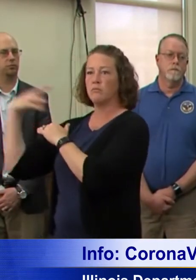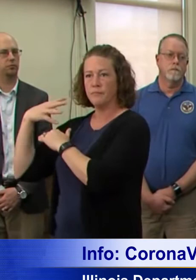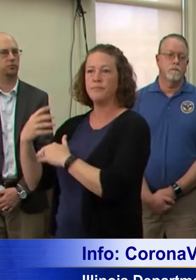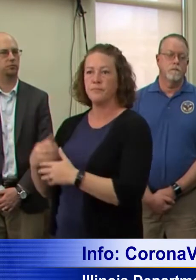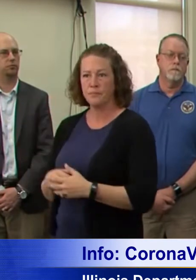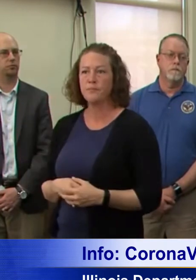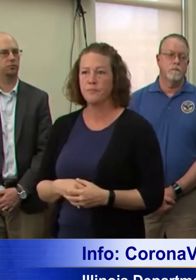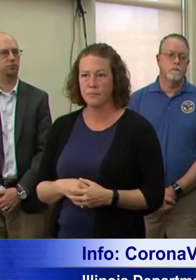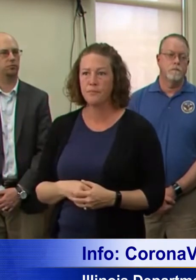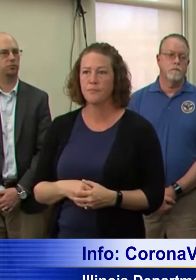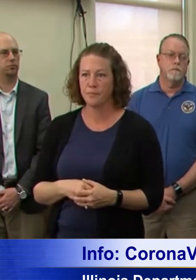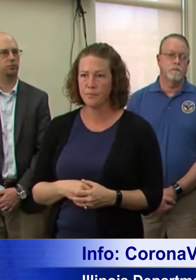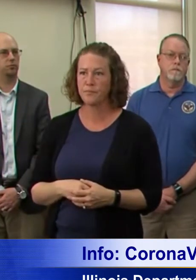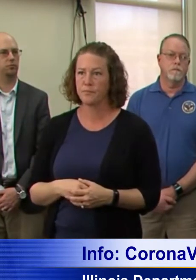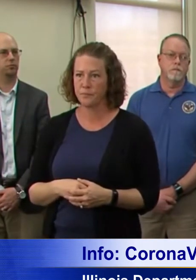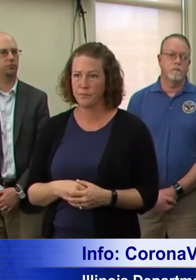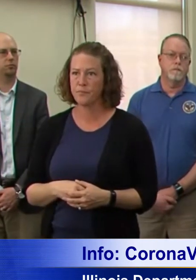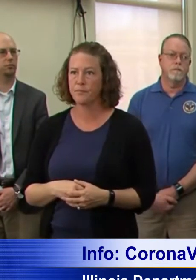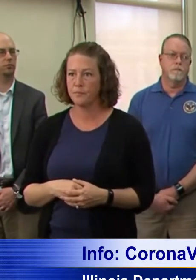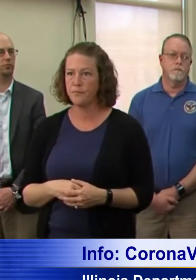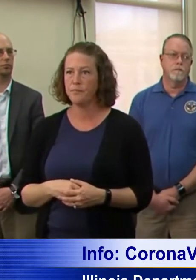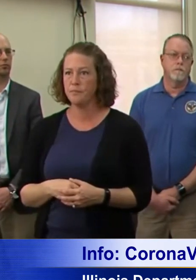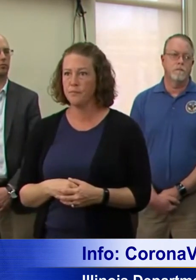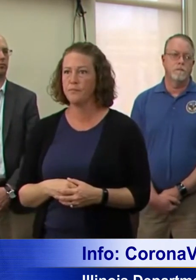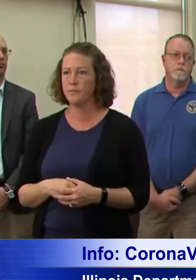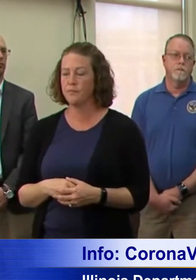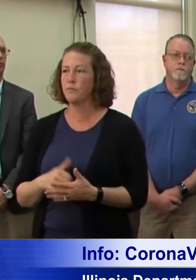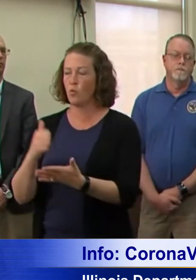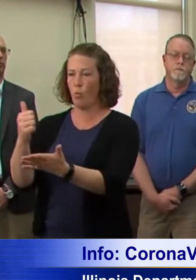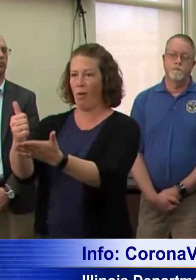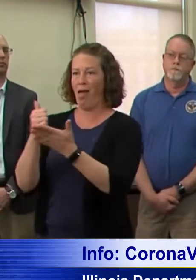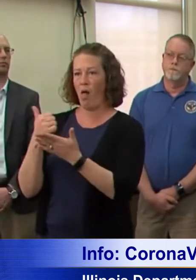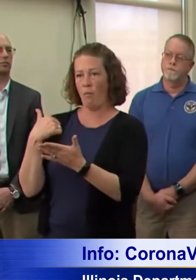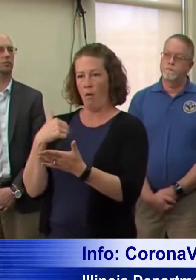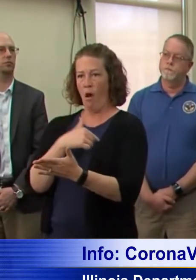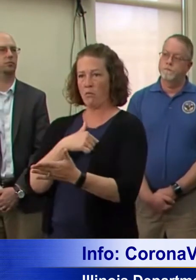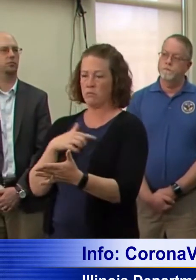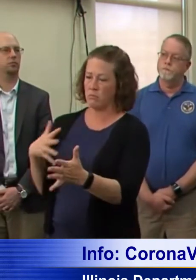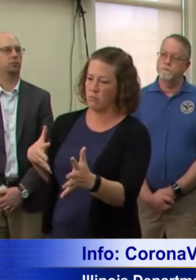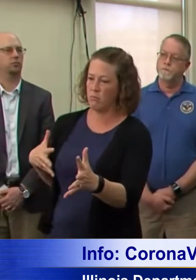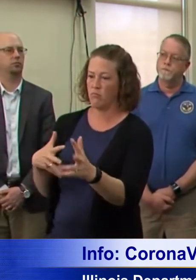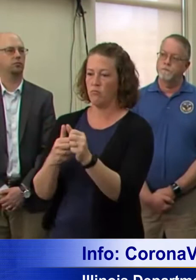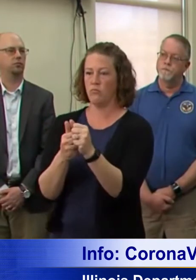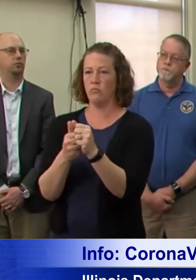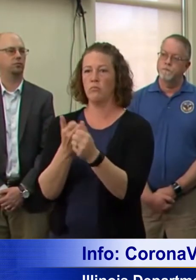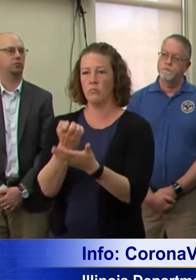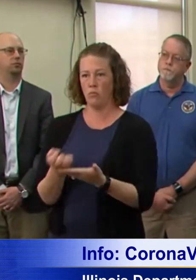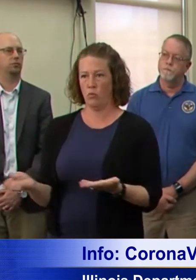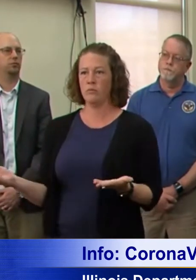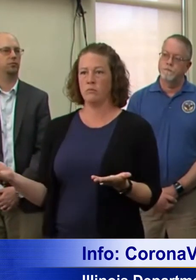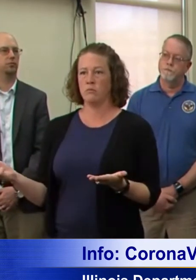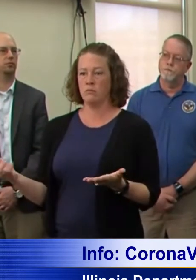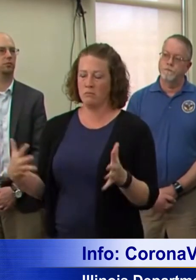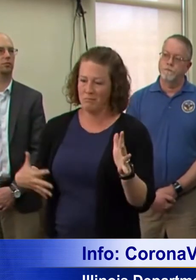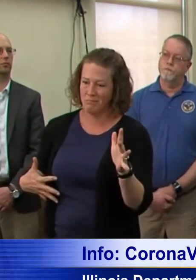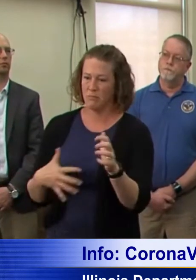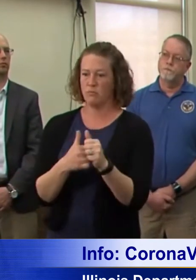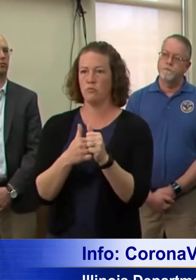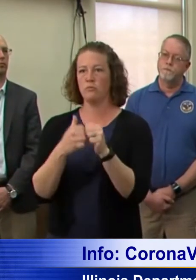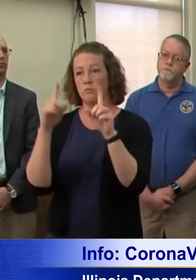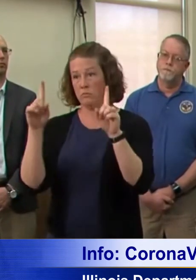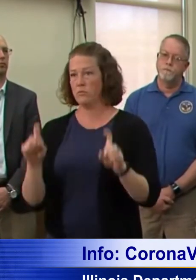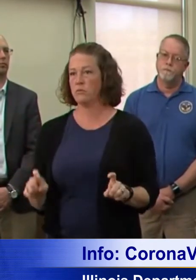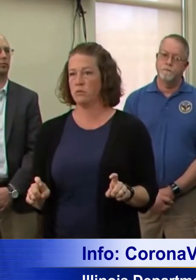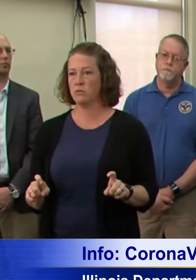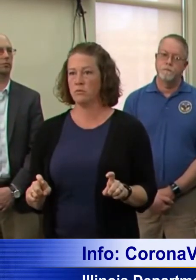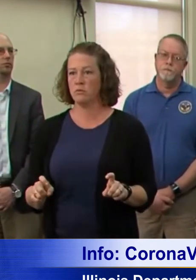of the United States. Not putting us in line, but putting us a little bit ahead of the line in the last few days. So we've increased our testing capability. I just heard